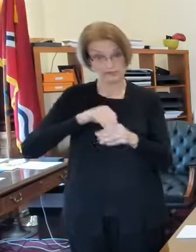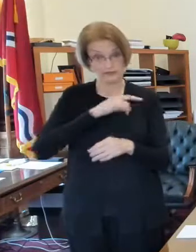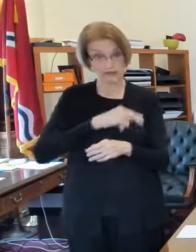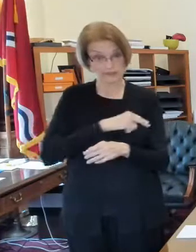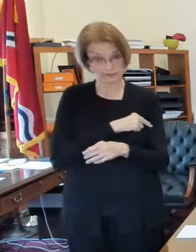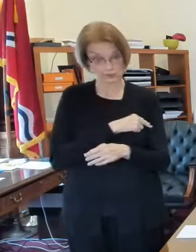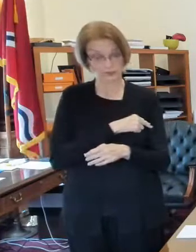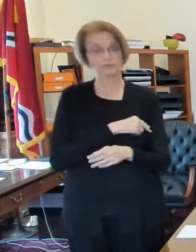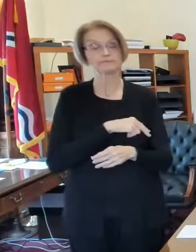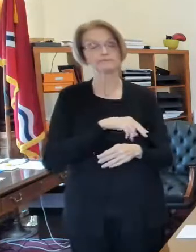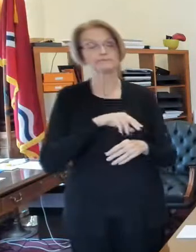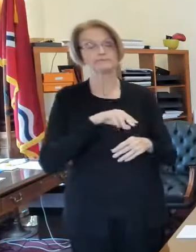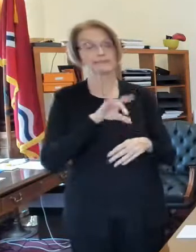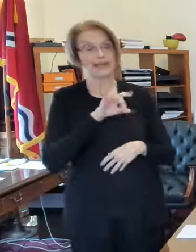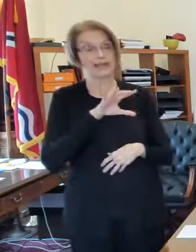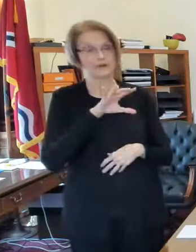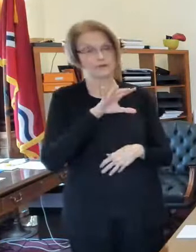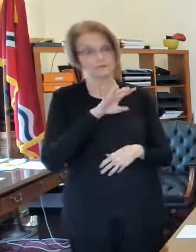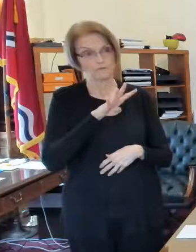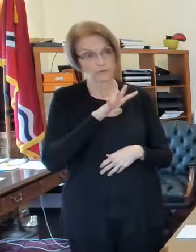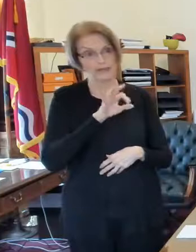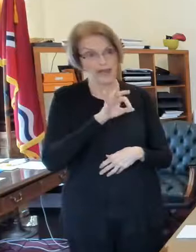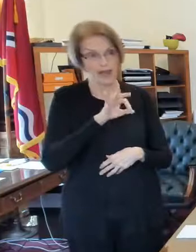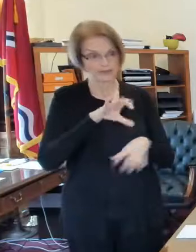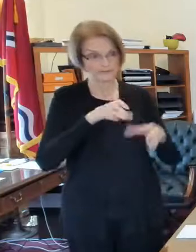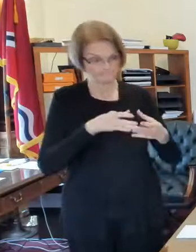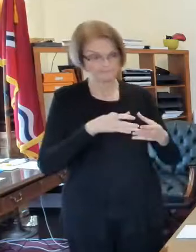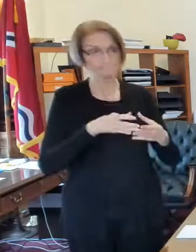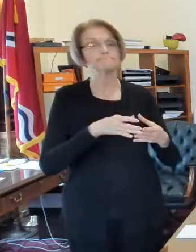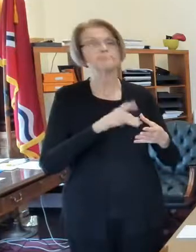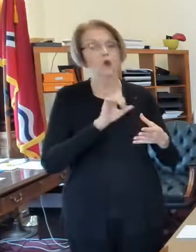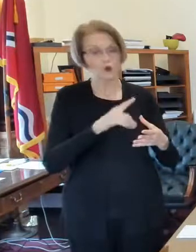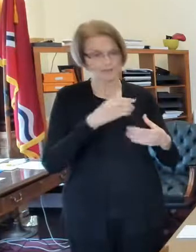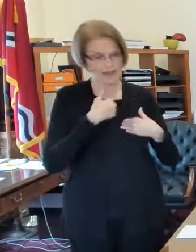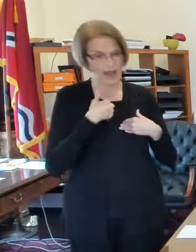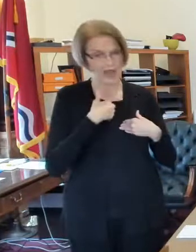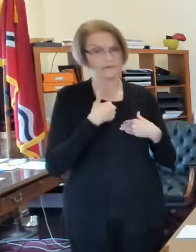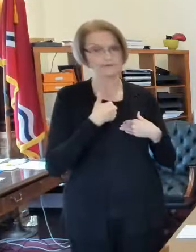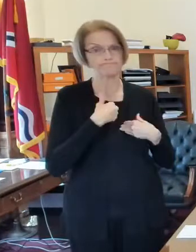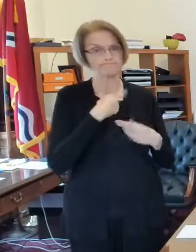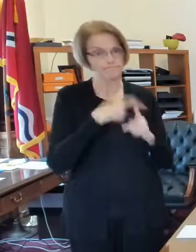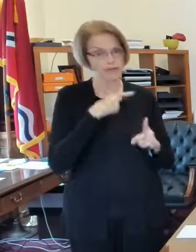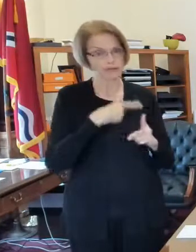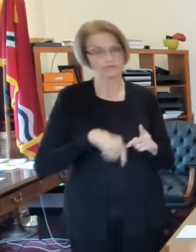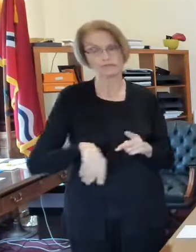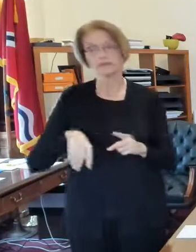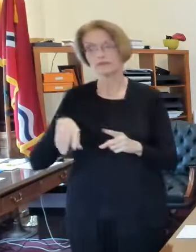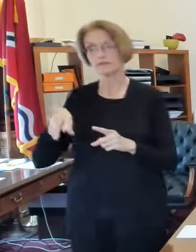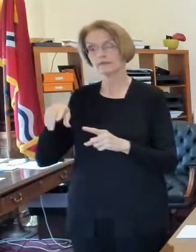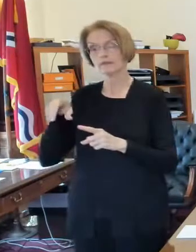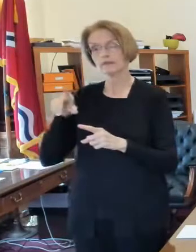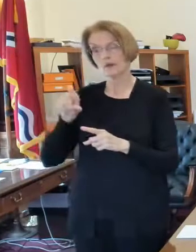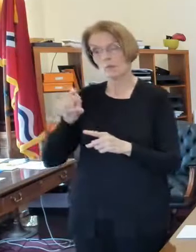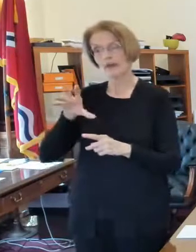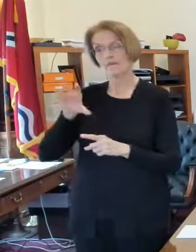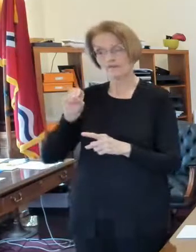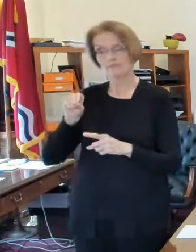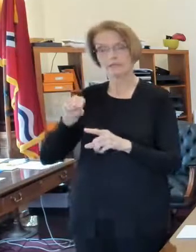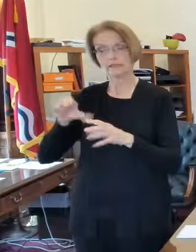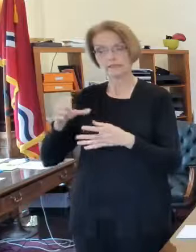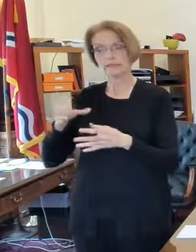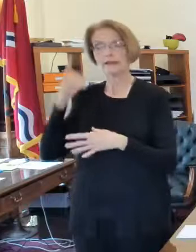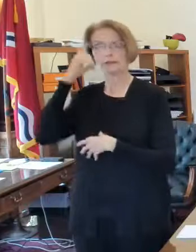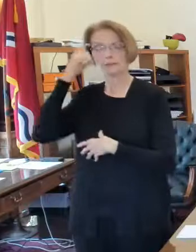COVID positive that's eight hundred and forty nine or suspected of being COVID positive that was another hundred and fifty